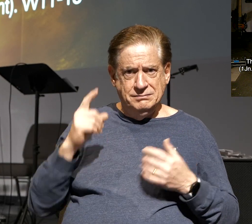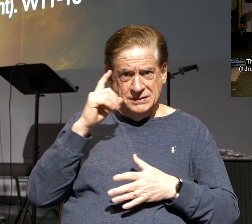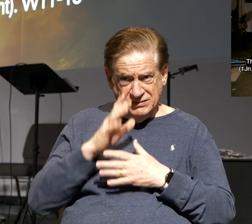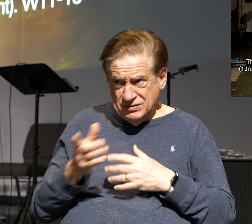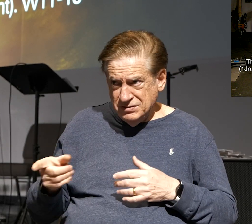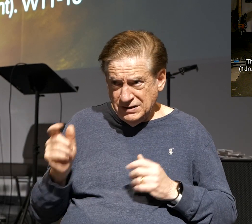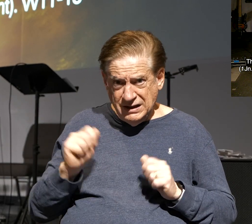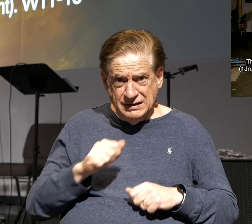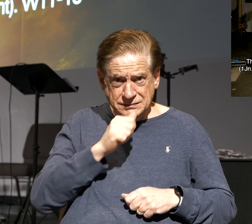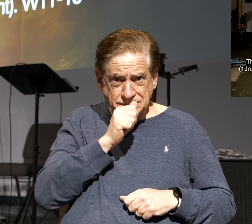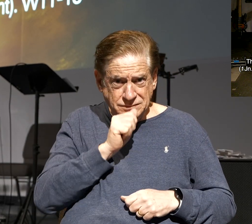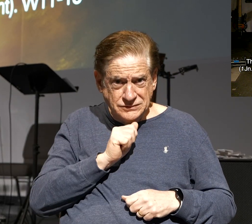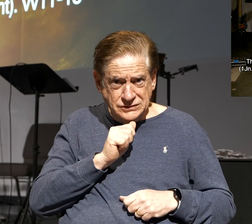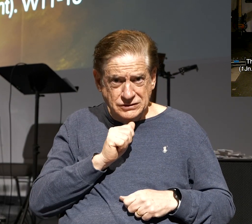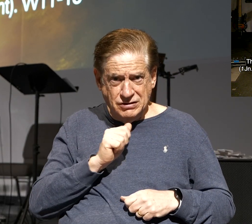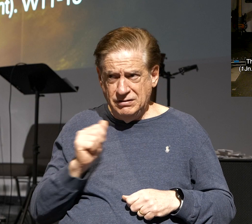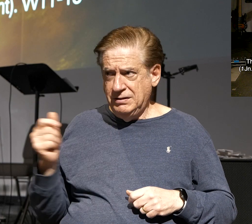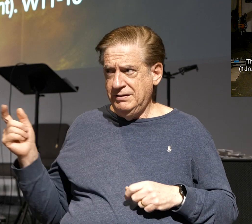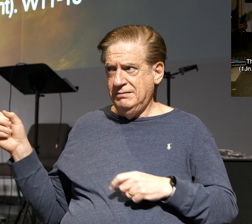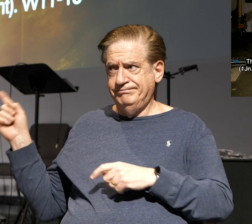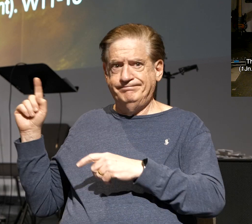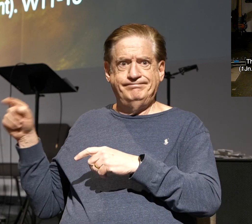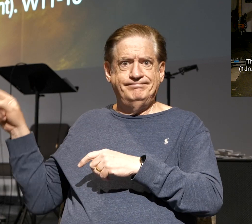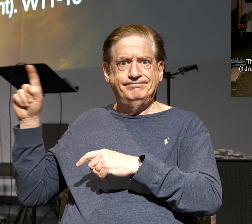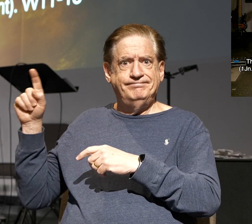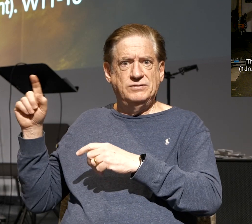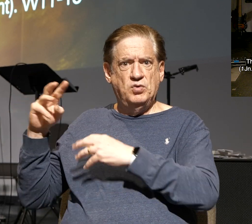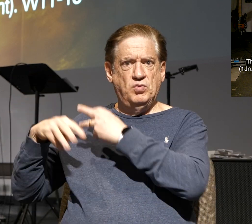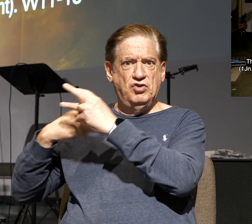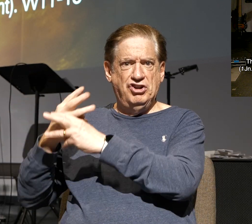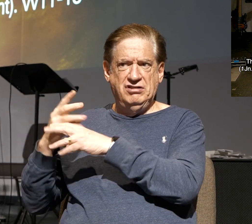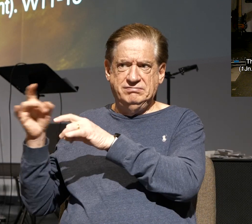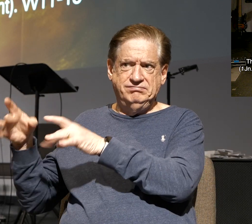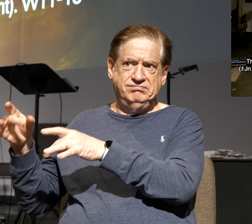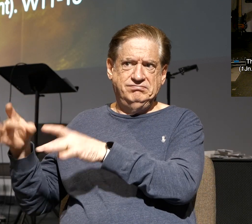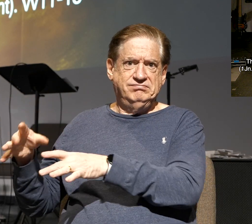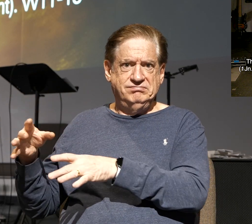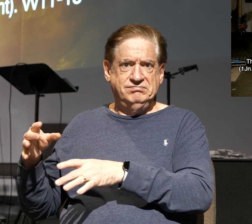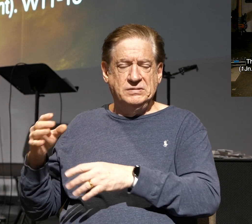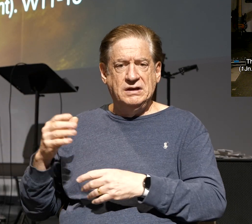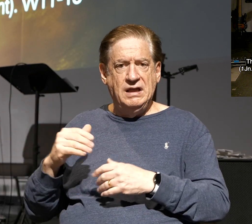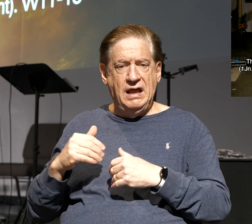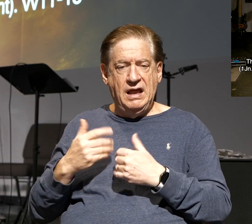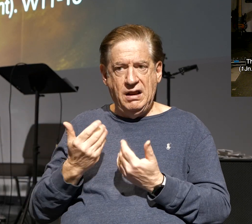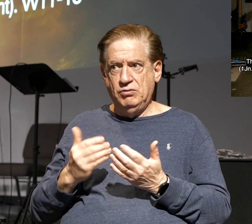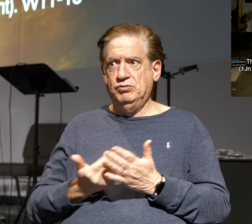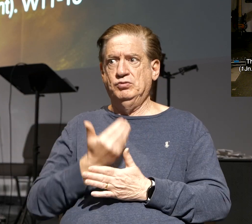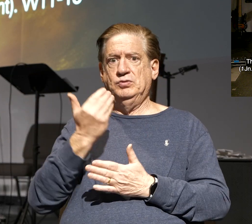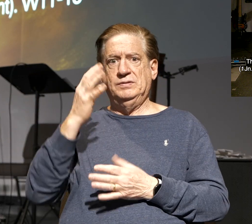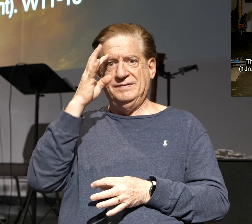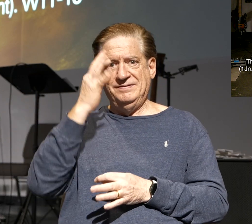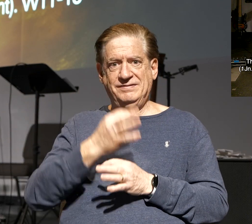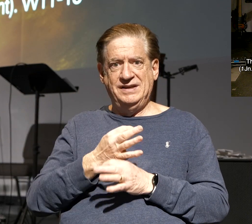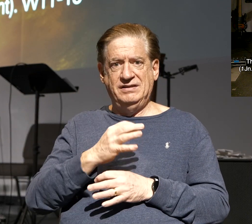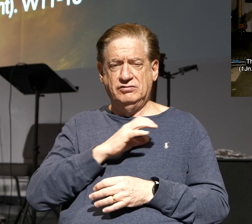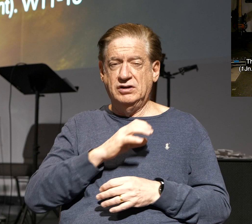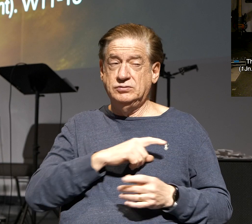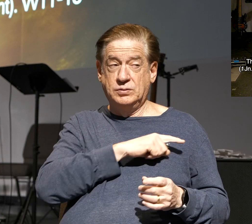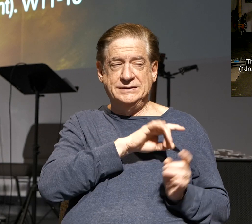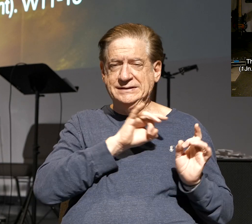Are they going to be able to endure the hostility of the world, having a newfound faith in Jesus Christ? So, he sends Timothy